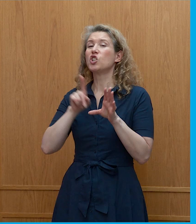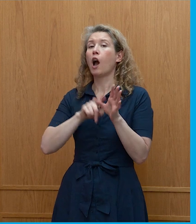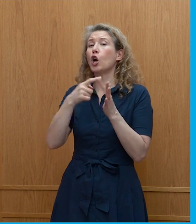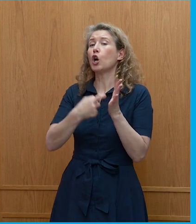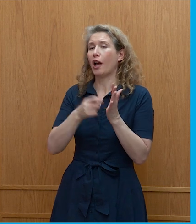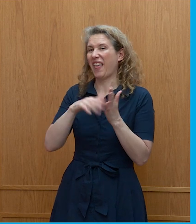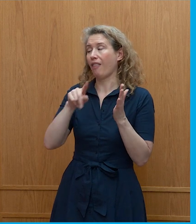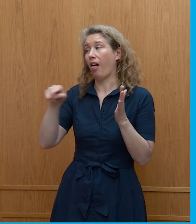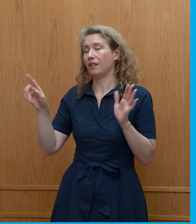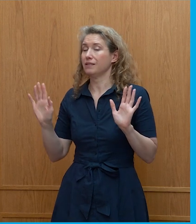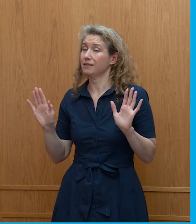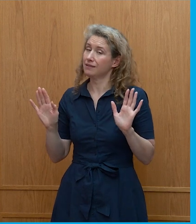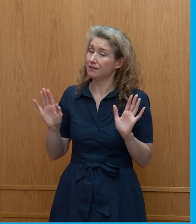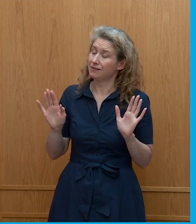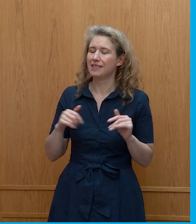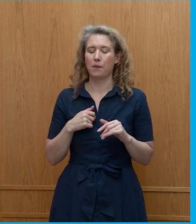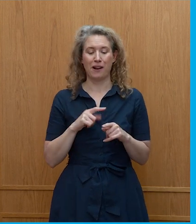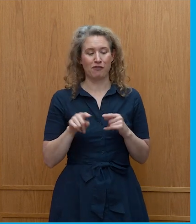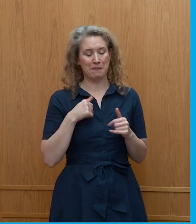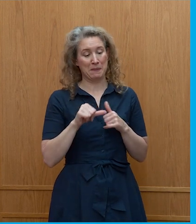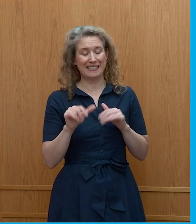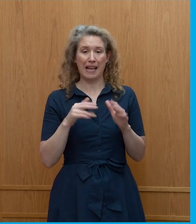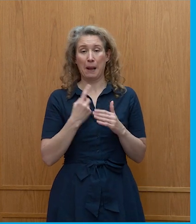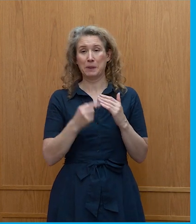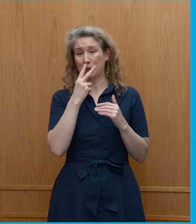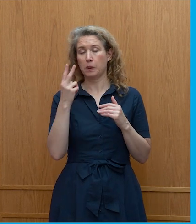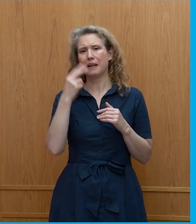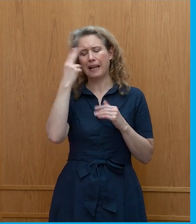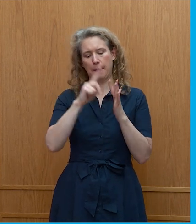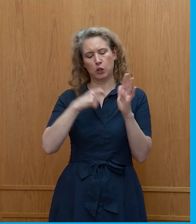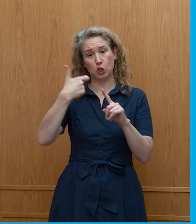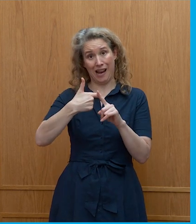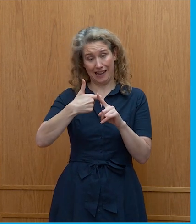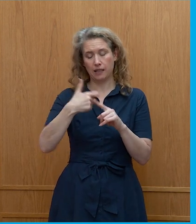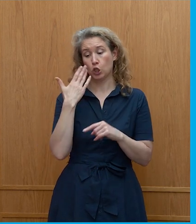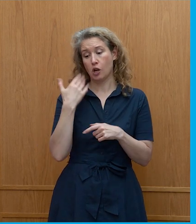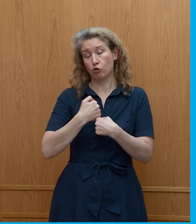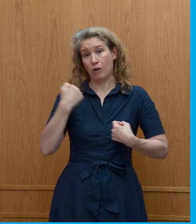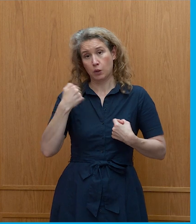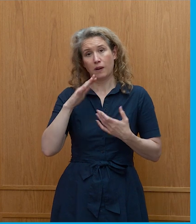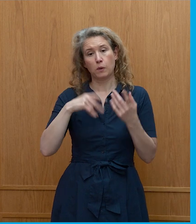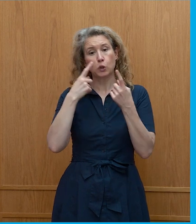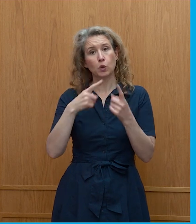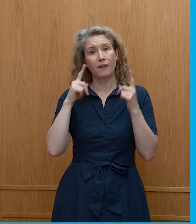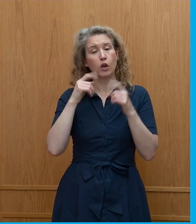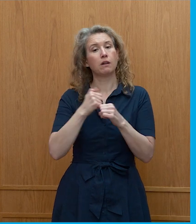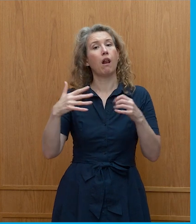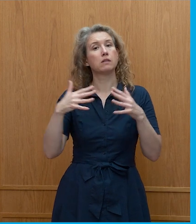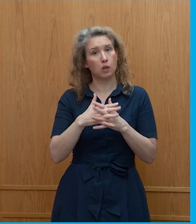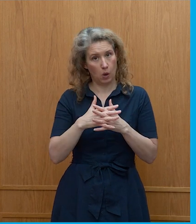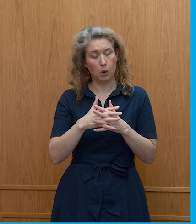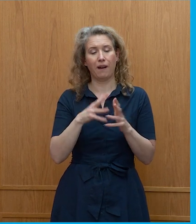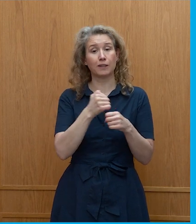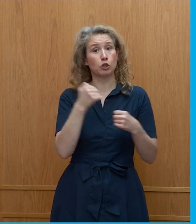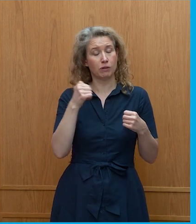Thank you. I shall try my hardest. My name's Jack. I've just graduated from the University of Glasgow with a